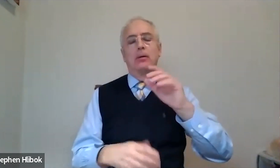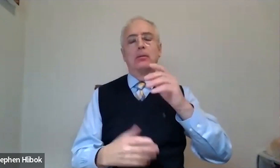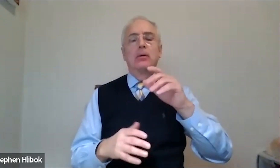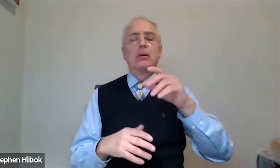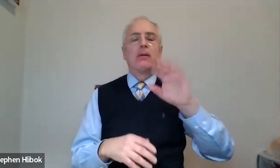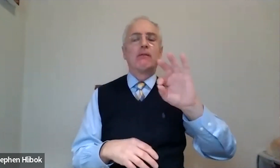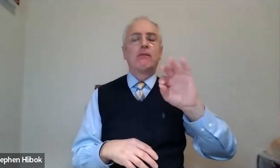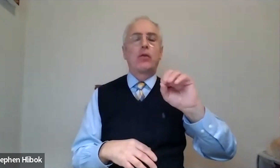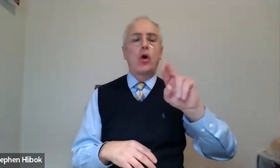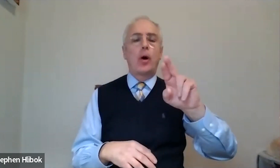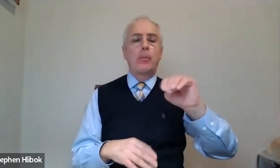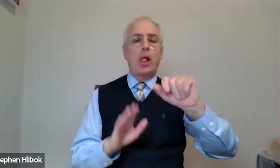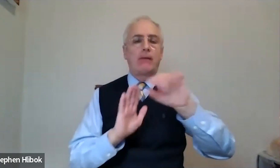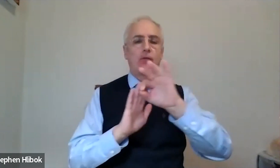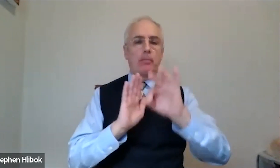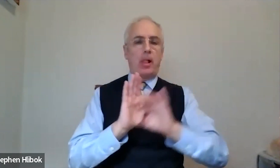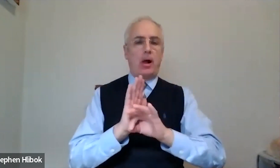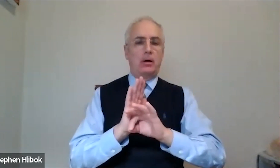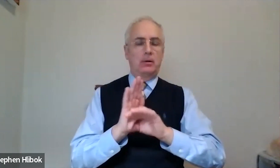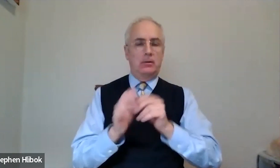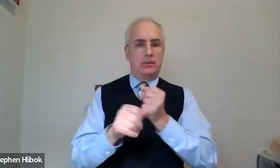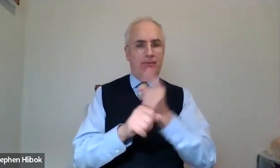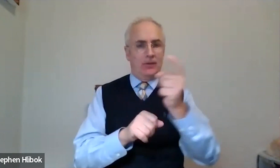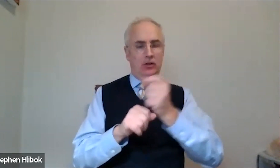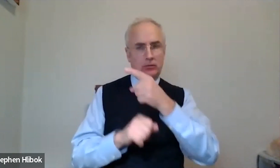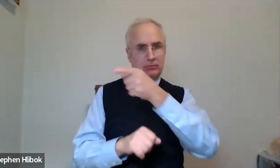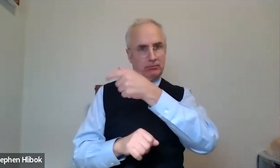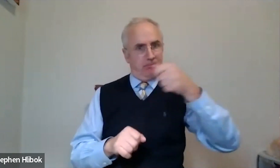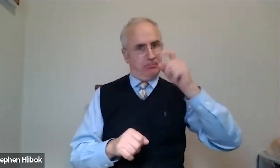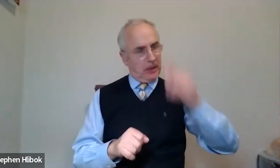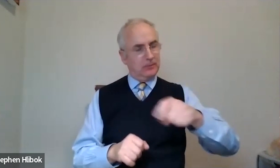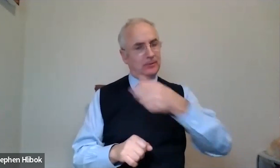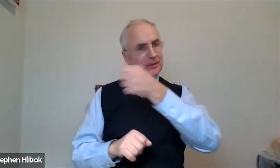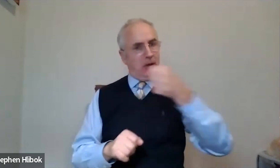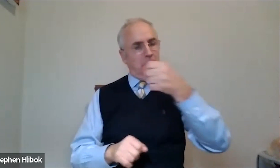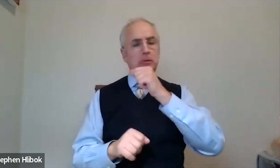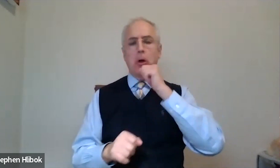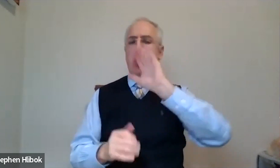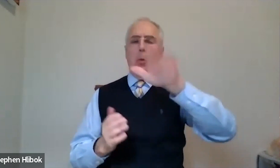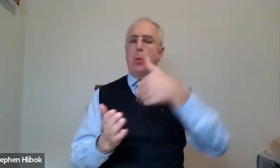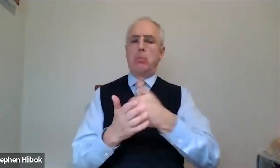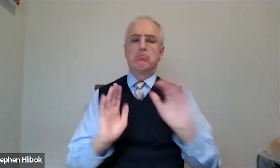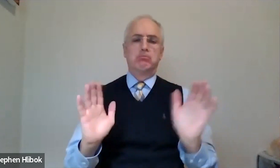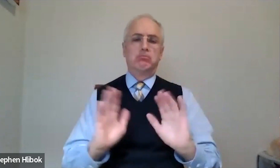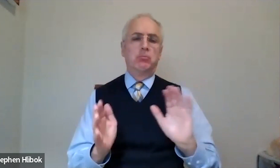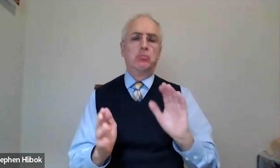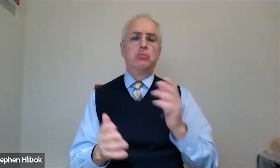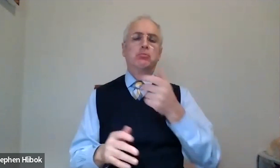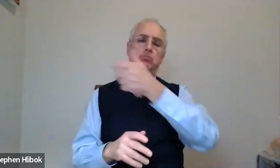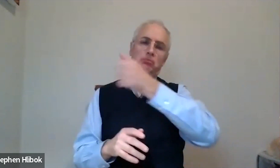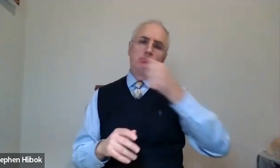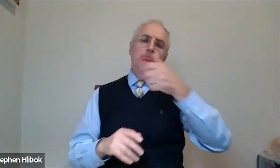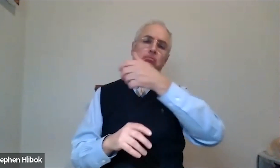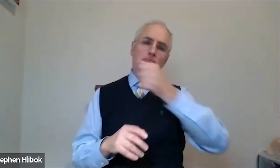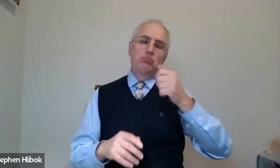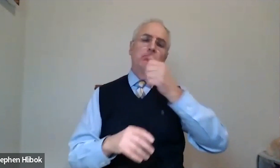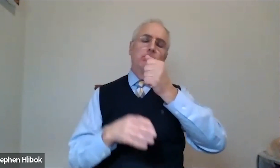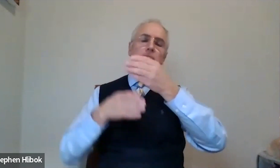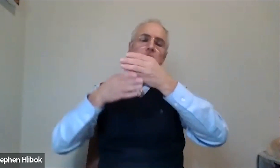And that's based upon a certain formula. Every year that you have to remove a certain amount